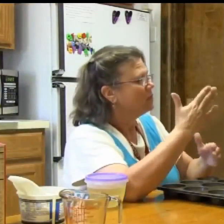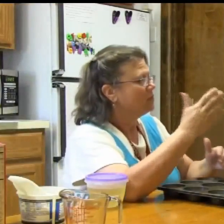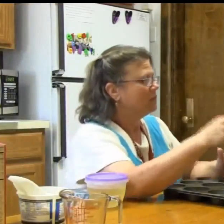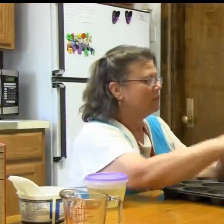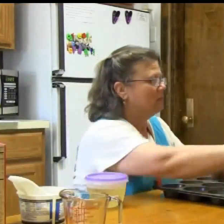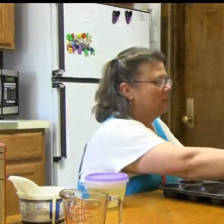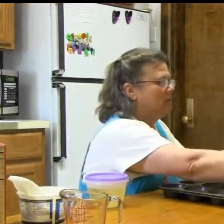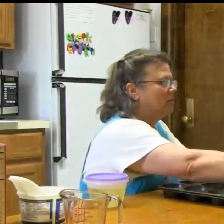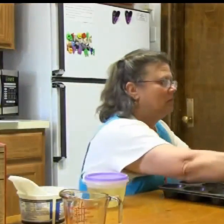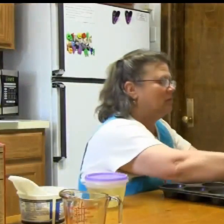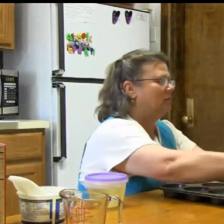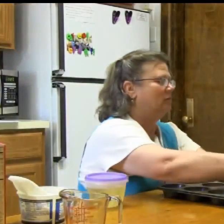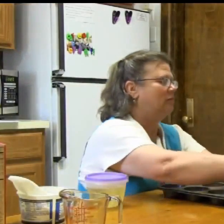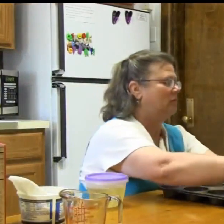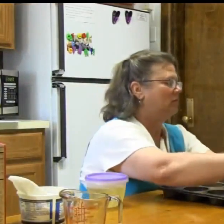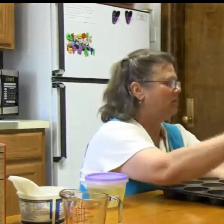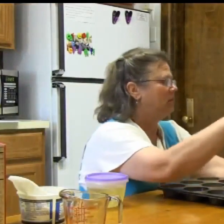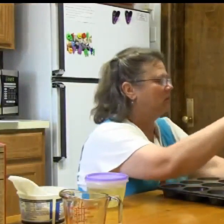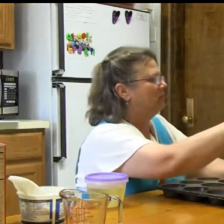Each take one.